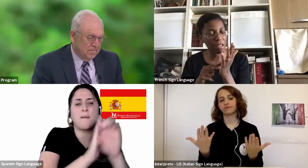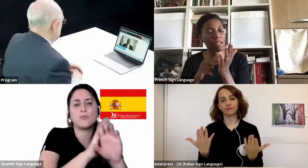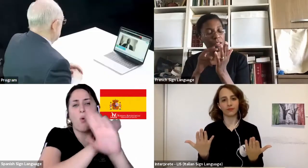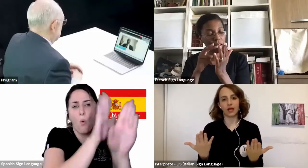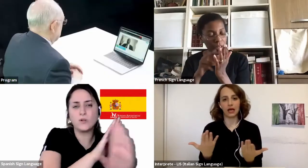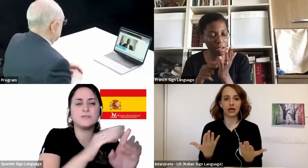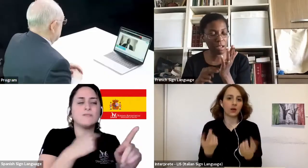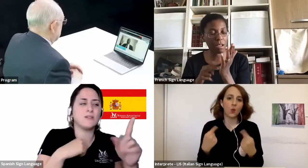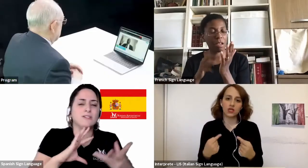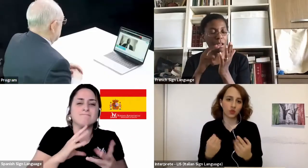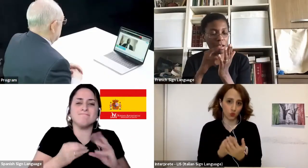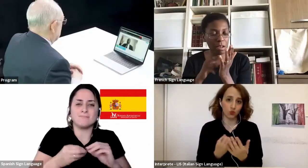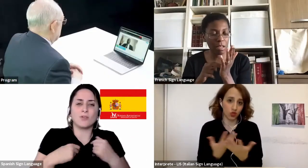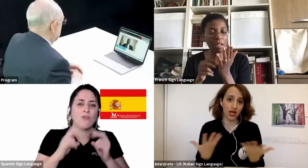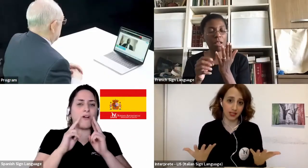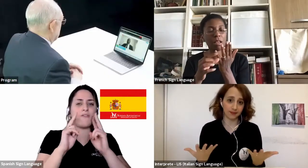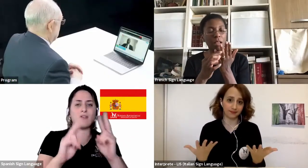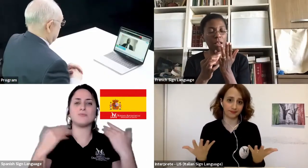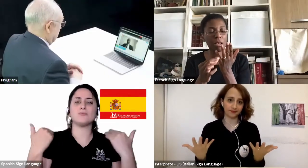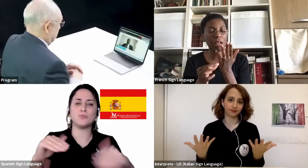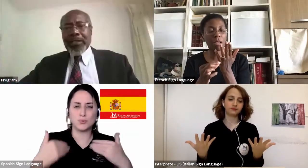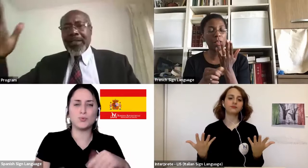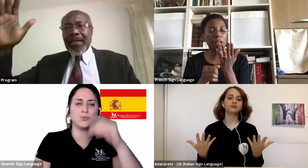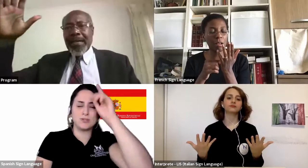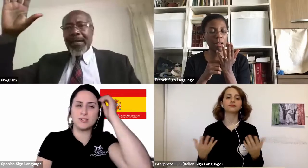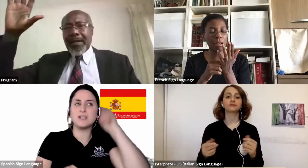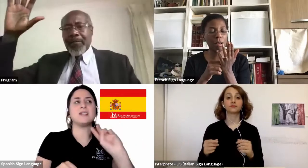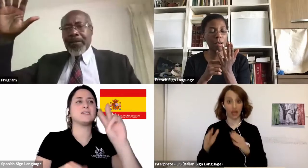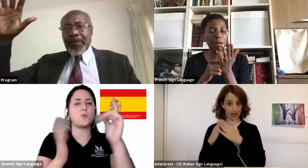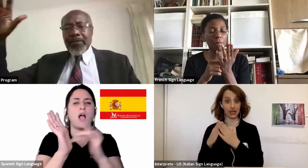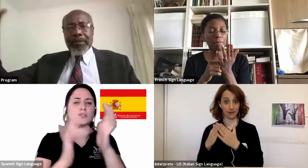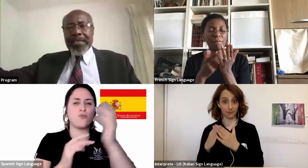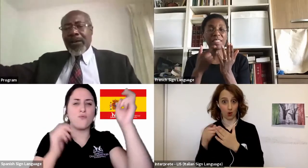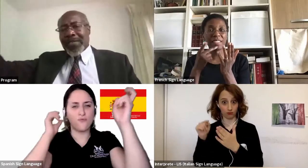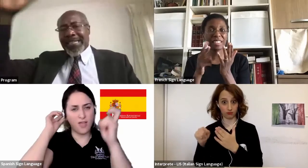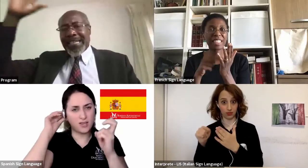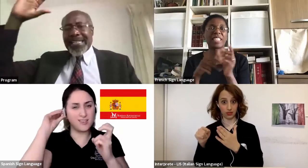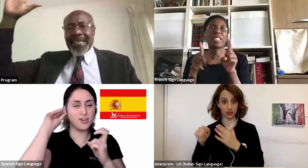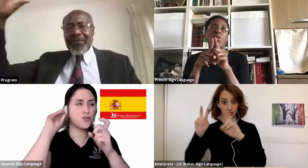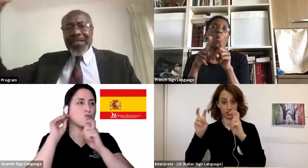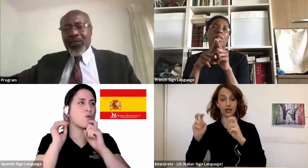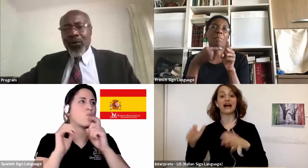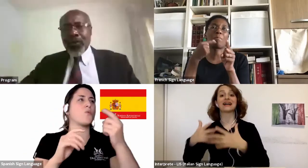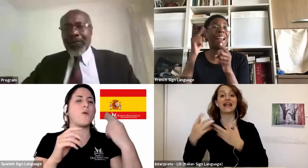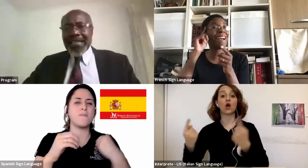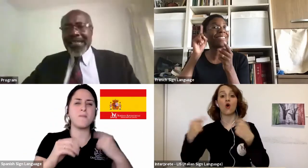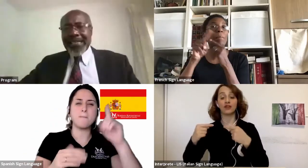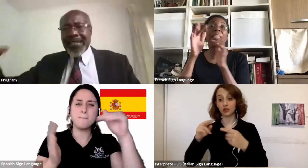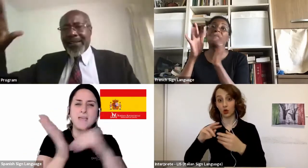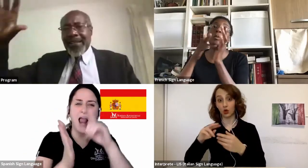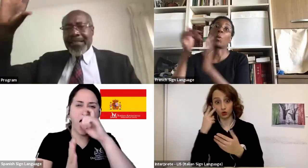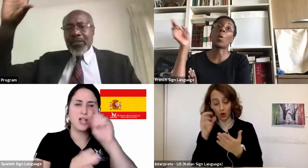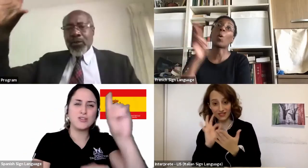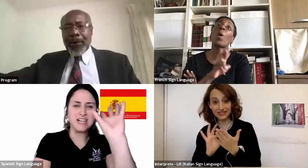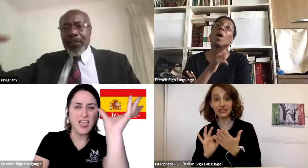Christ, going to the next chapter that talks about the thousand years in heaven and all of that. And then